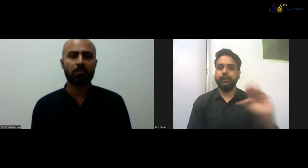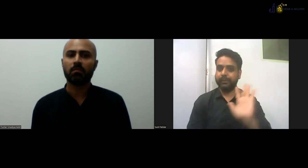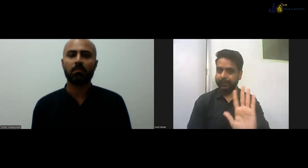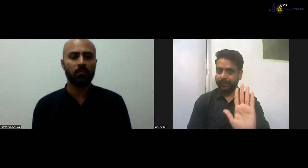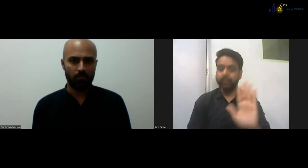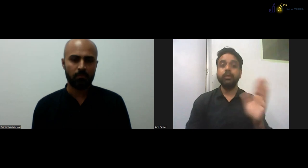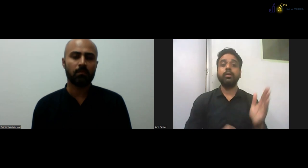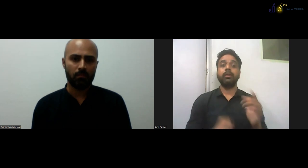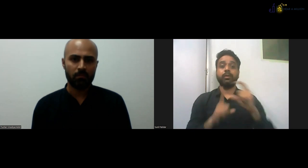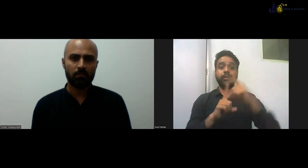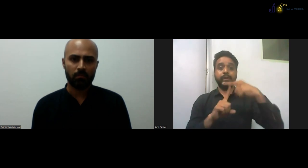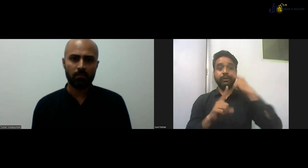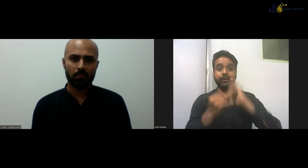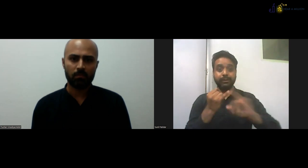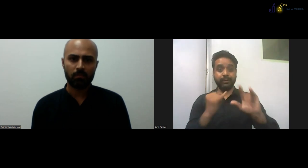language.